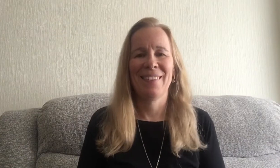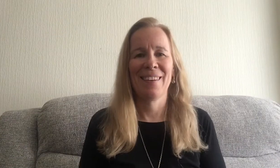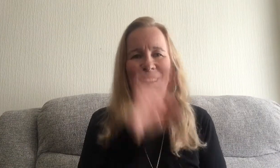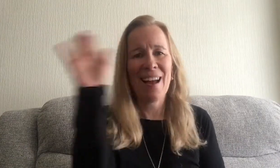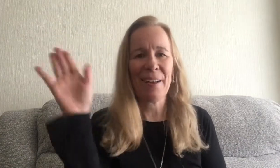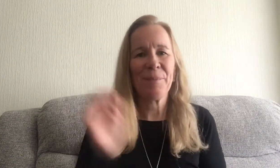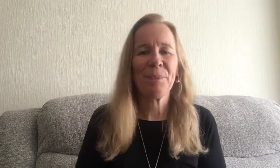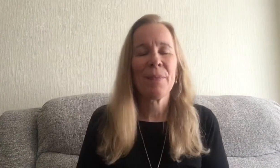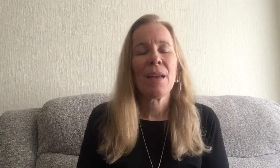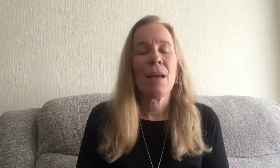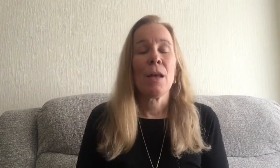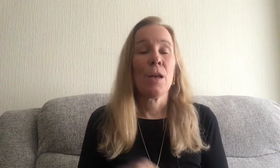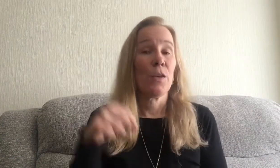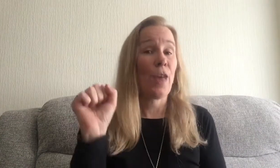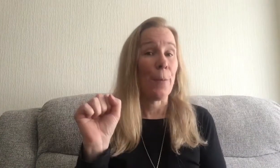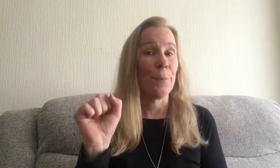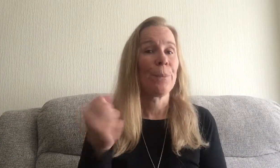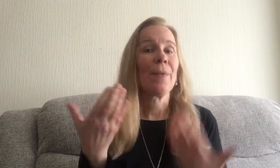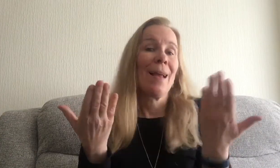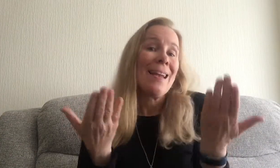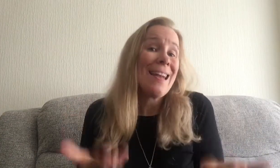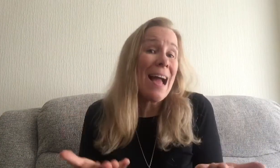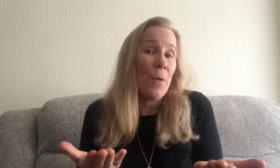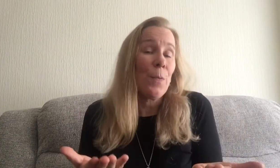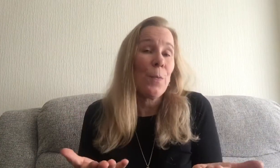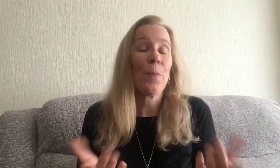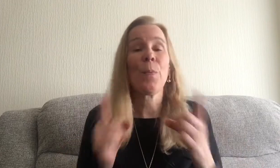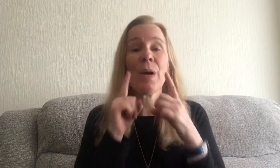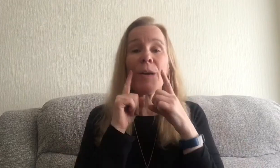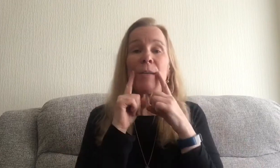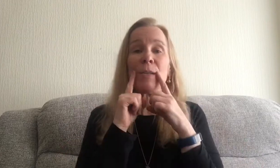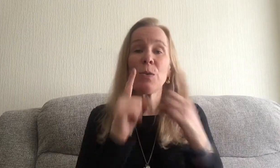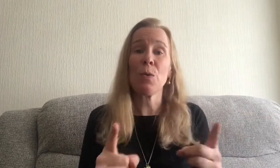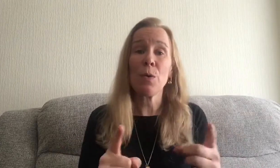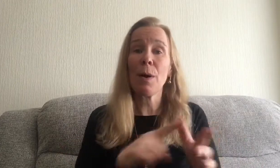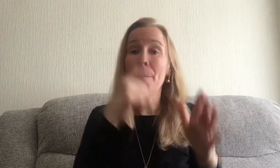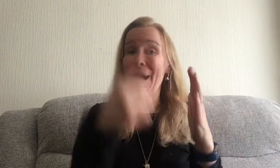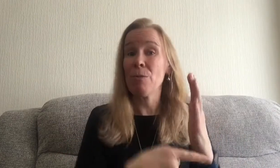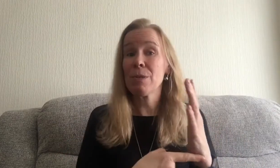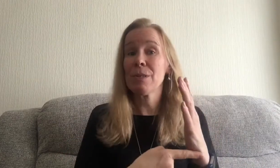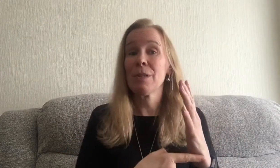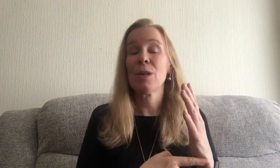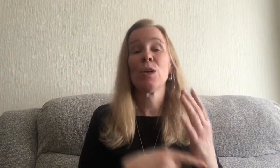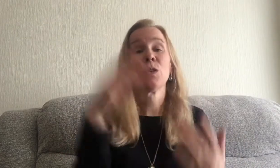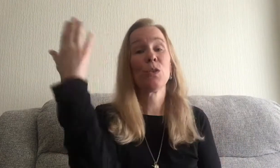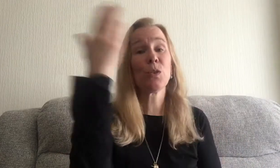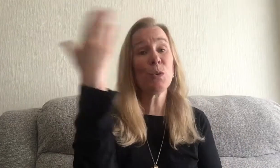hi so now we're going to talk about school